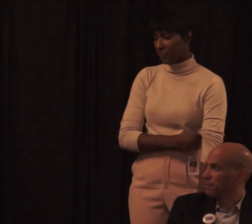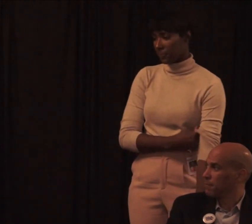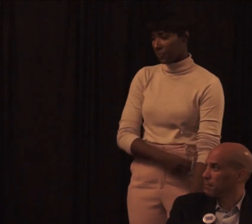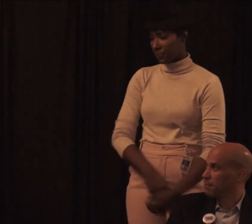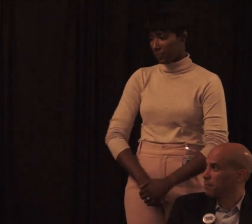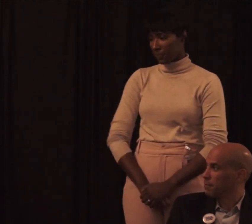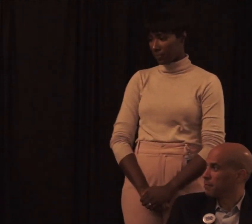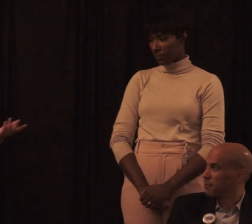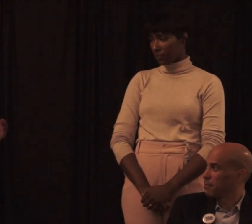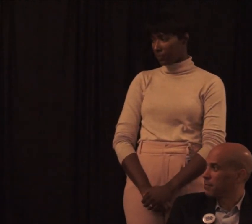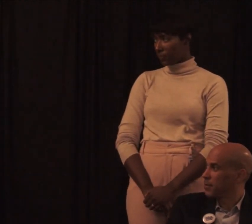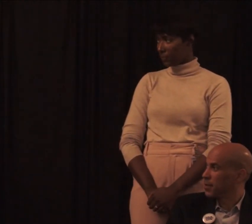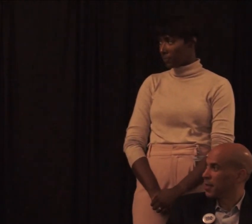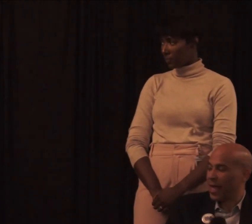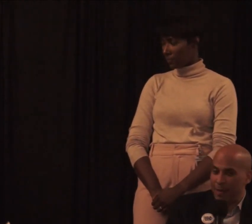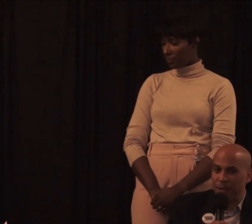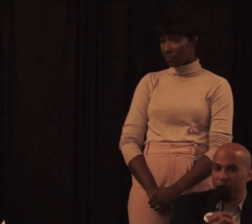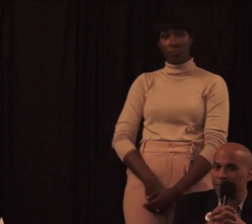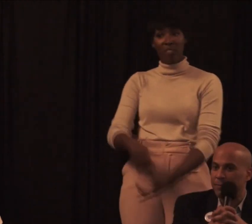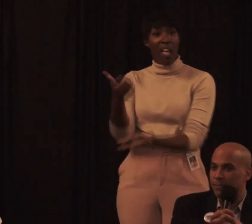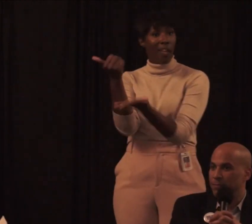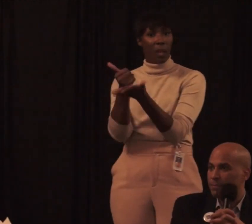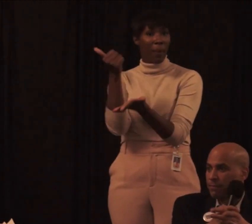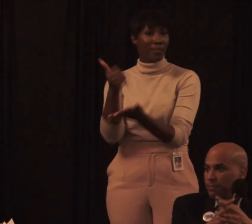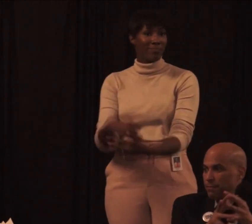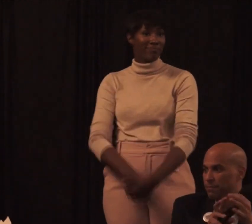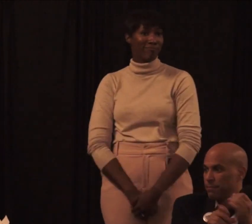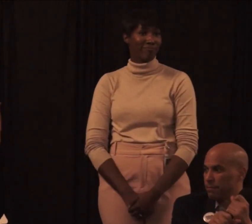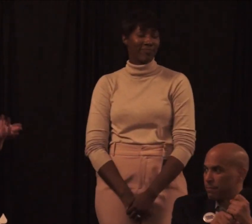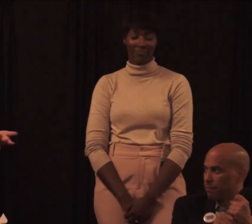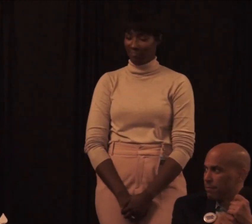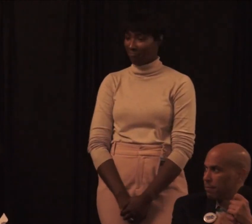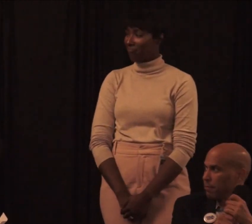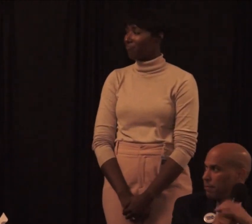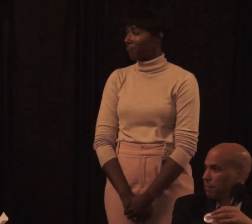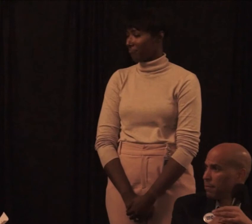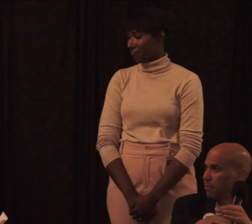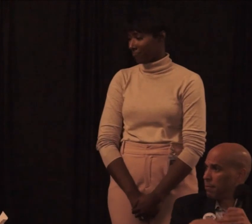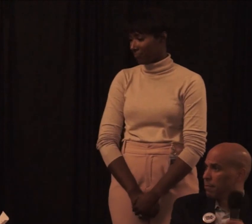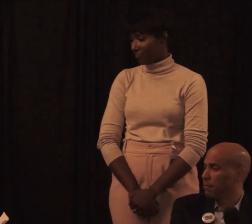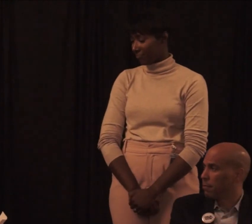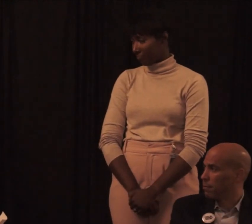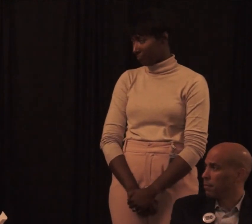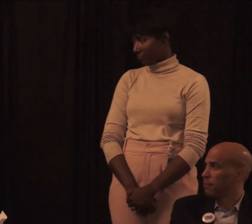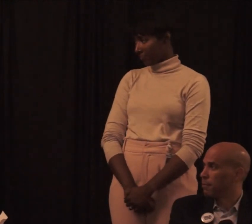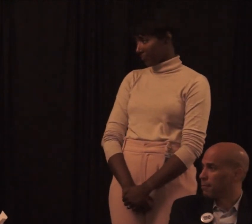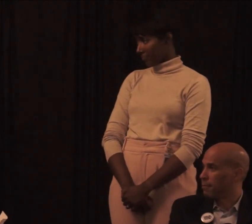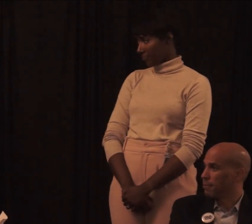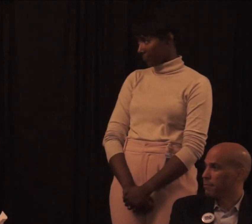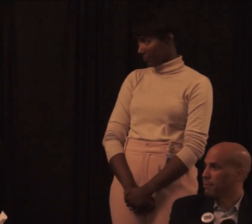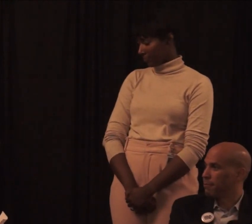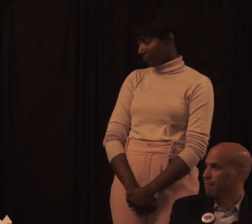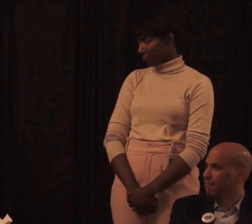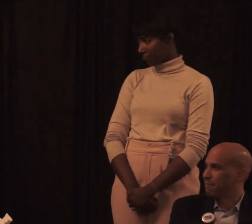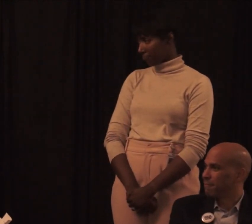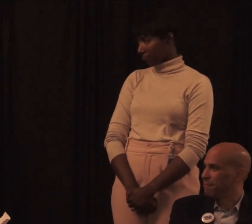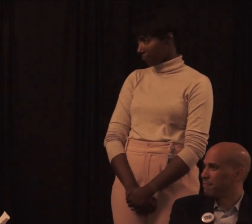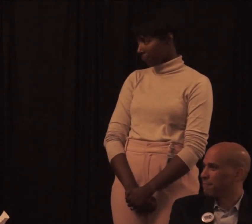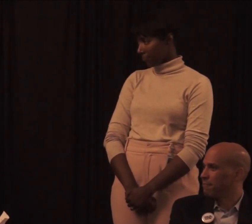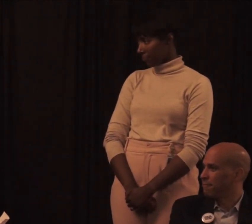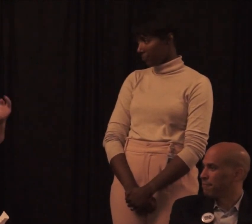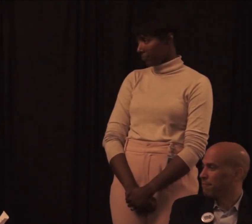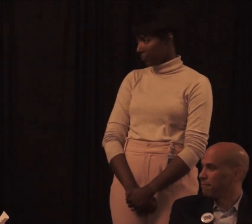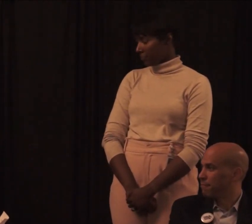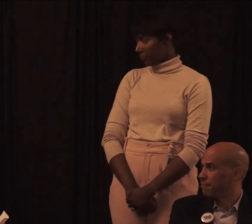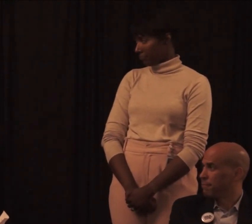If we don't have access, we can't vote. Amen. Climate change is intensifying the frequency and duration of